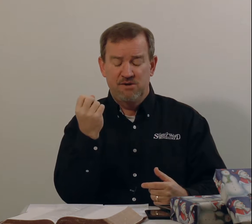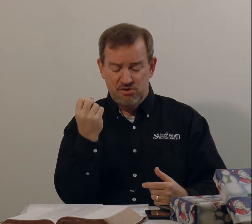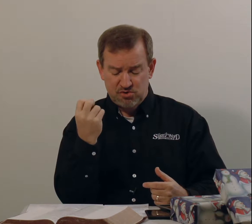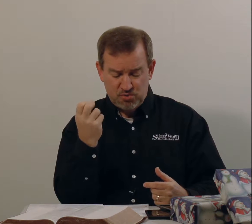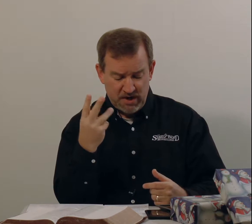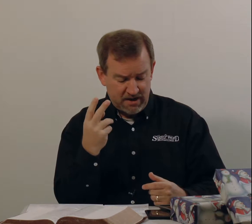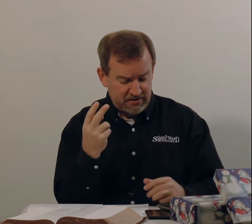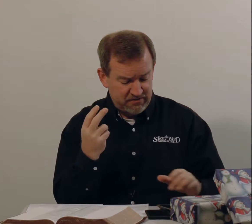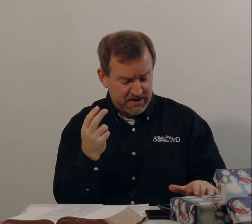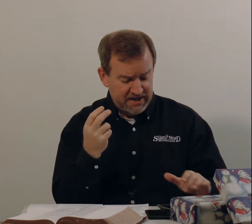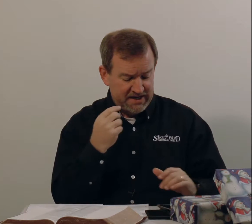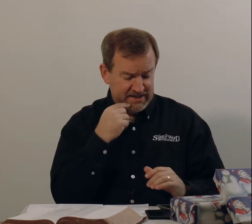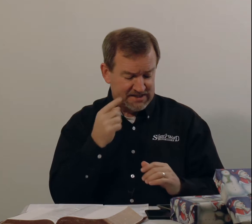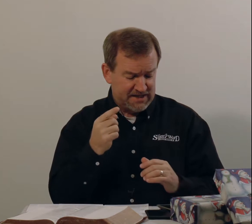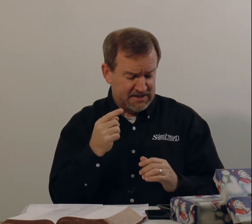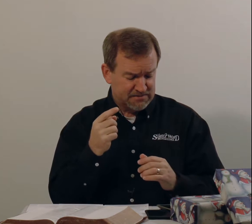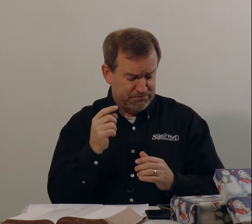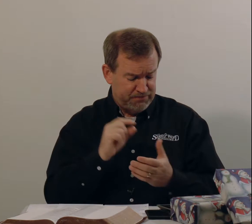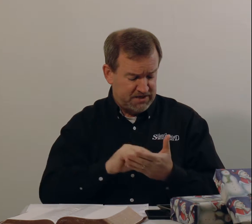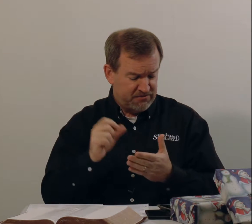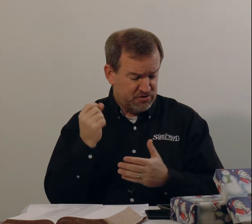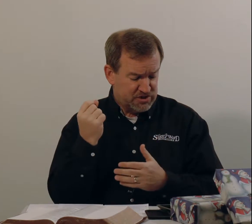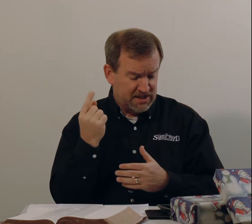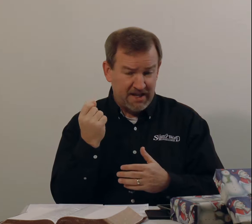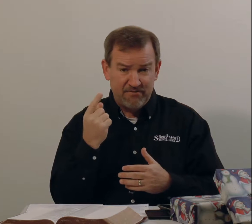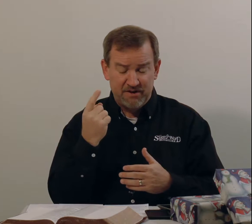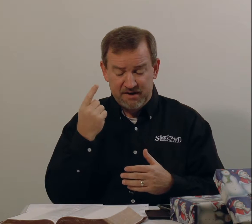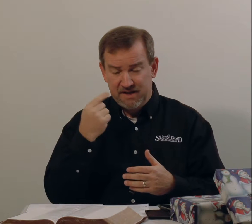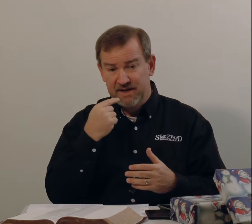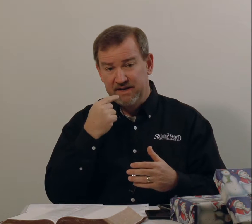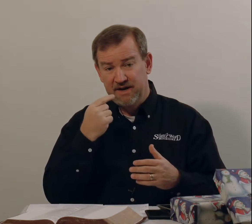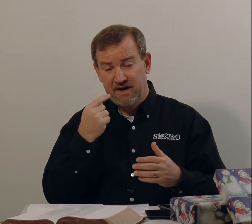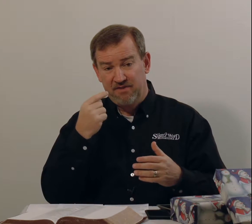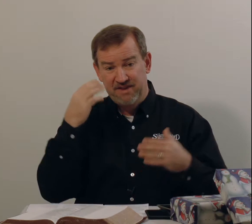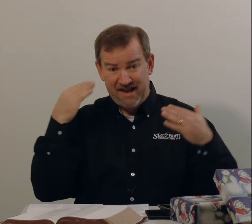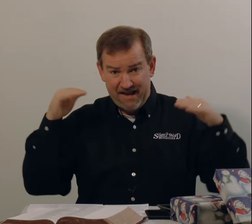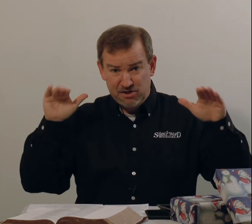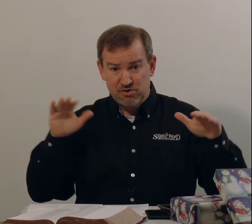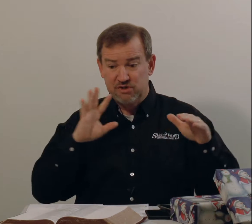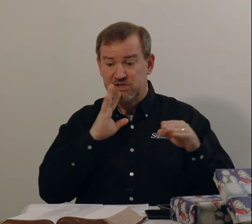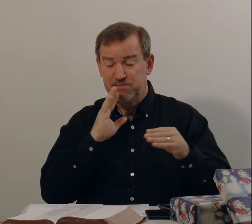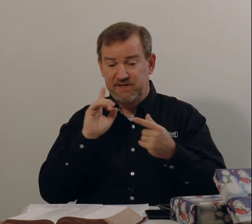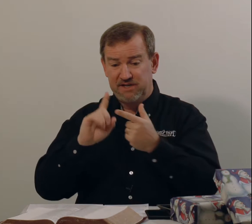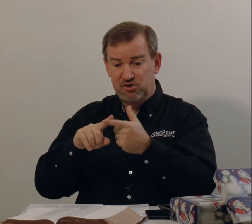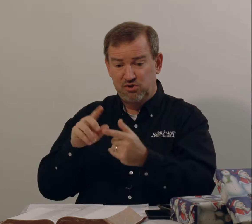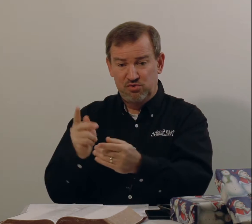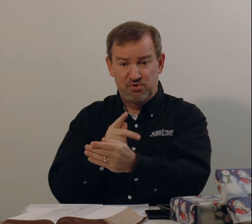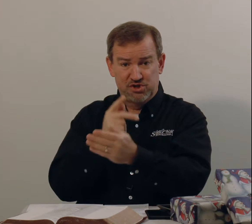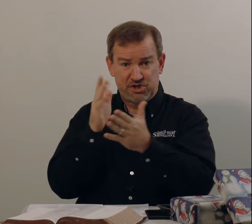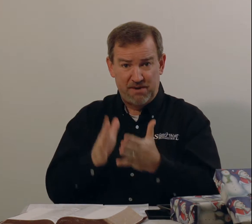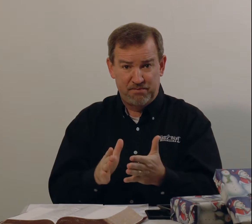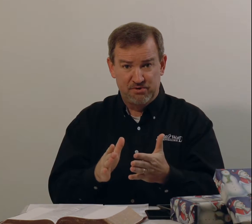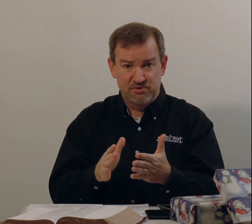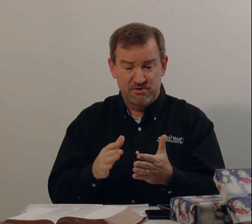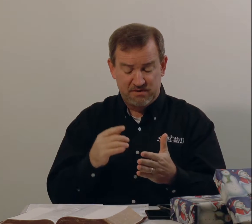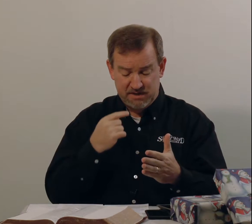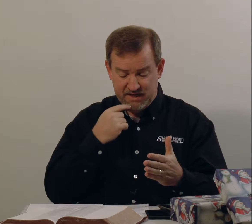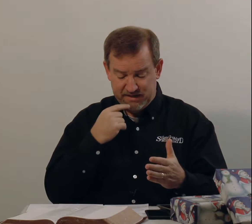12, it says in verse 11, the angel is speaking to the shepherds. And